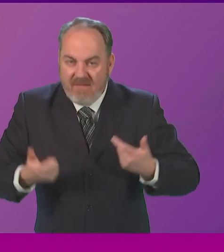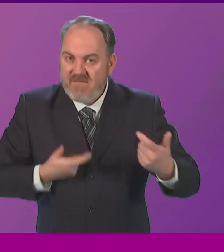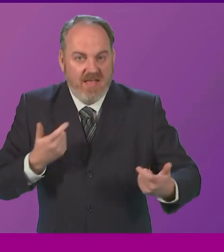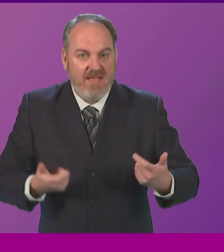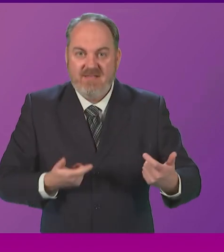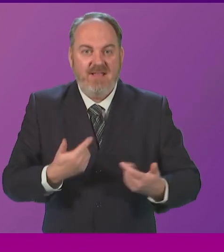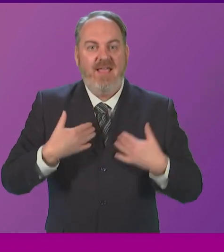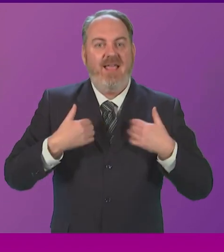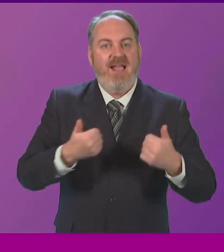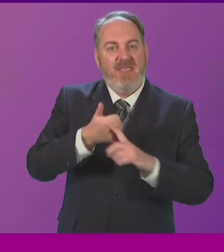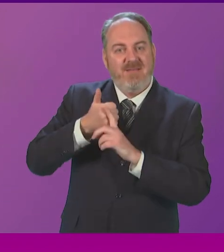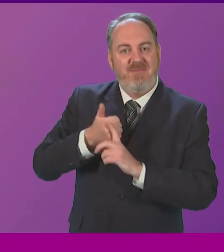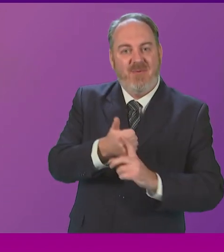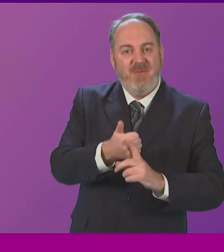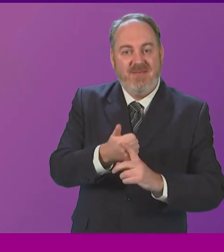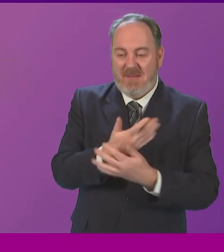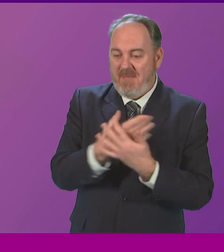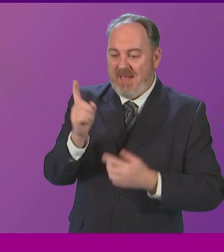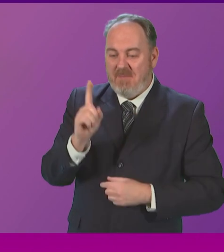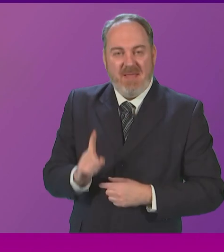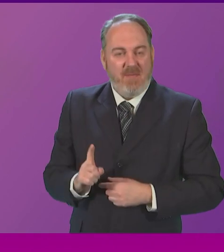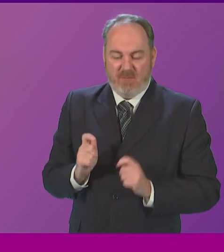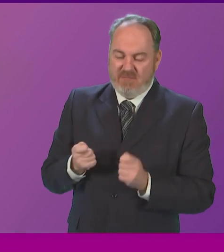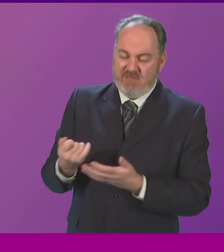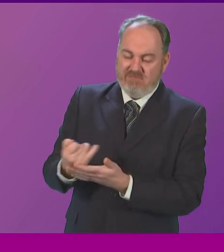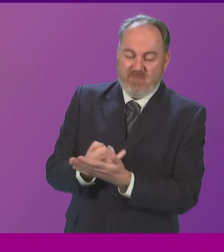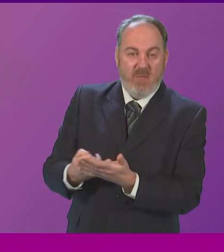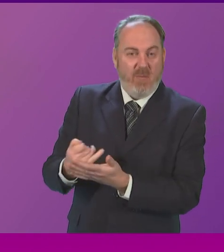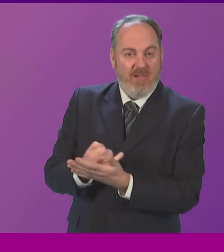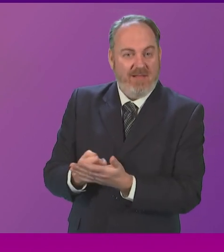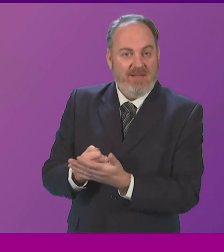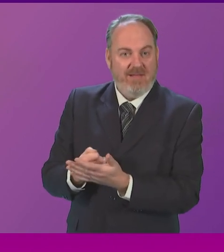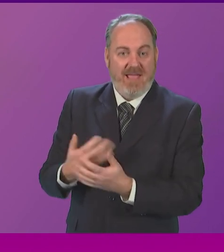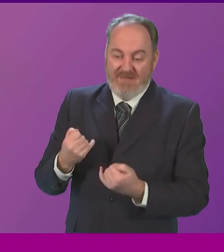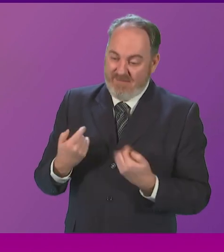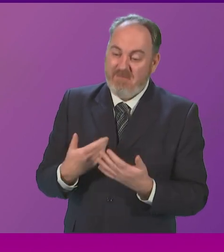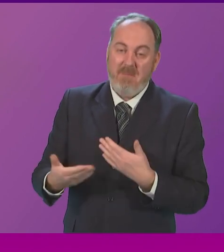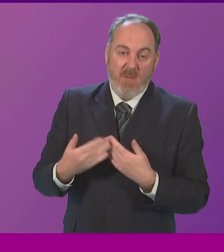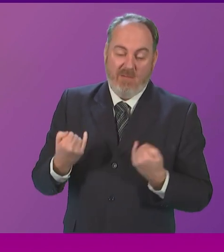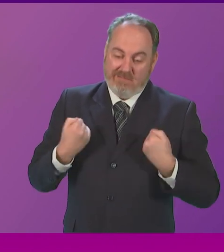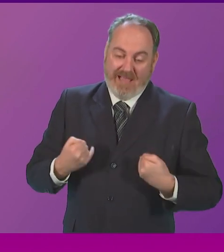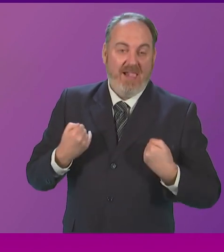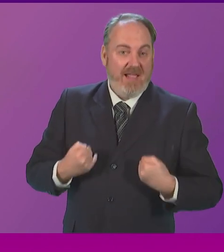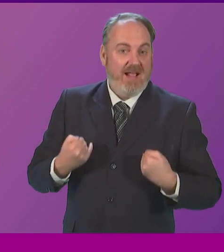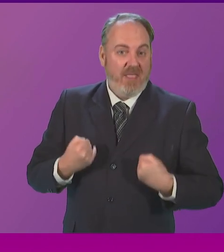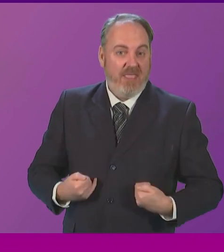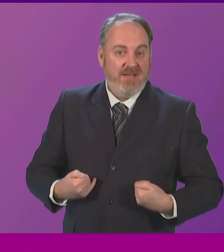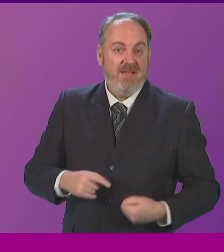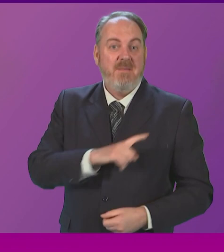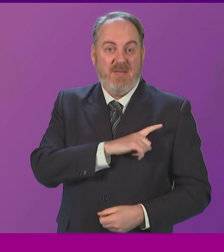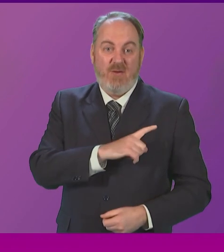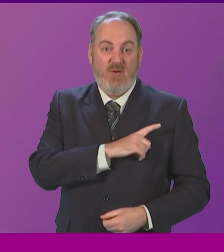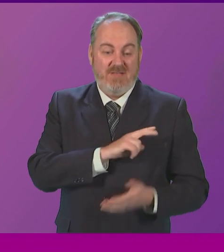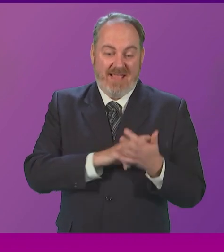people who are experiencing health inequalities suffer poorer outcomes is because the system fails to